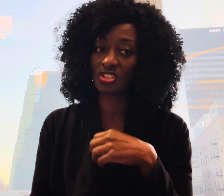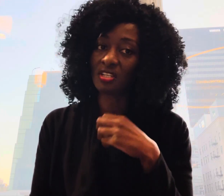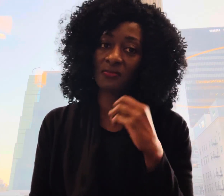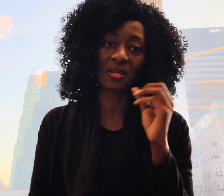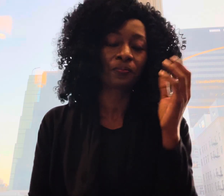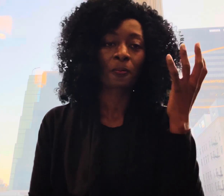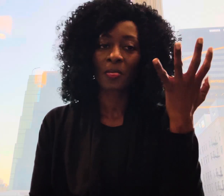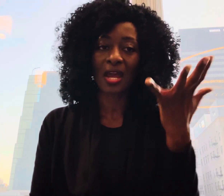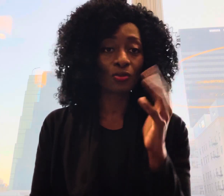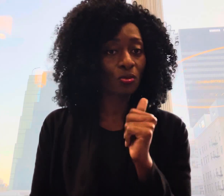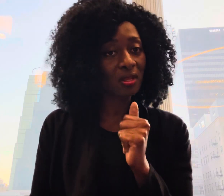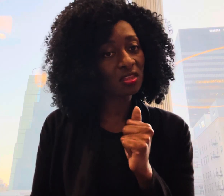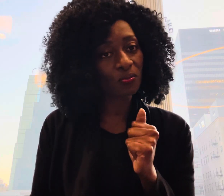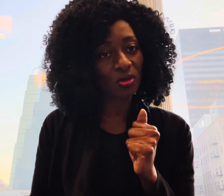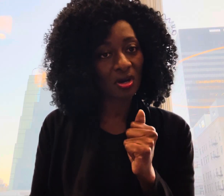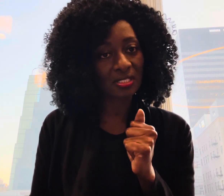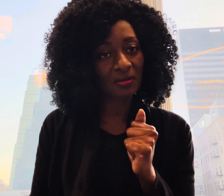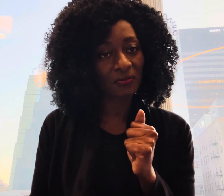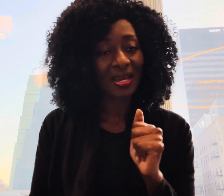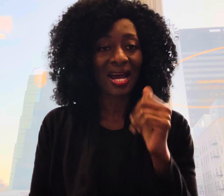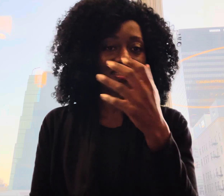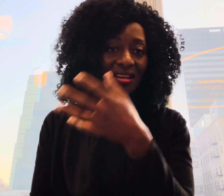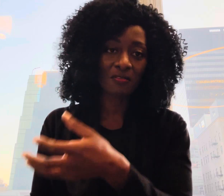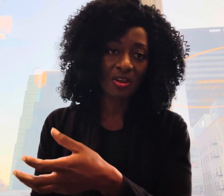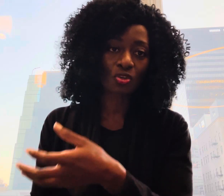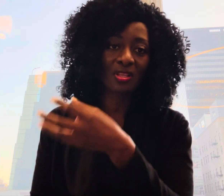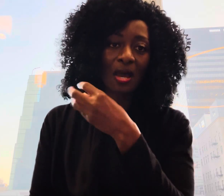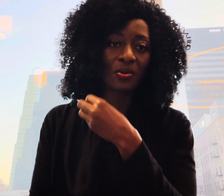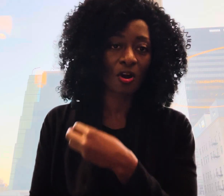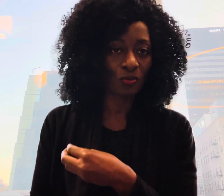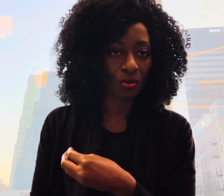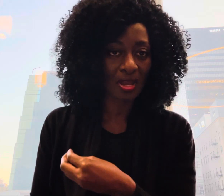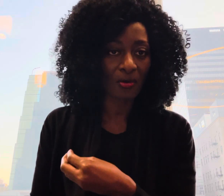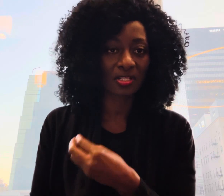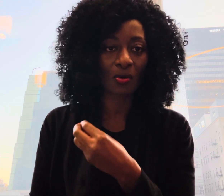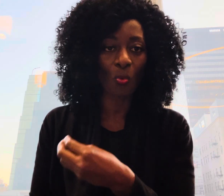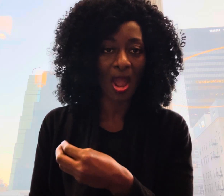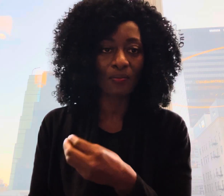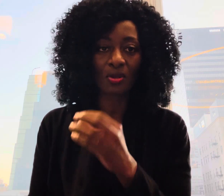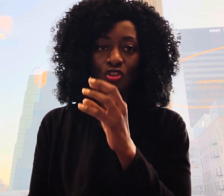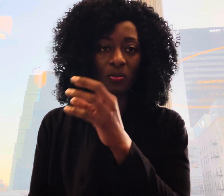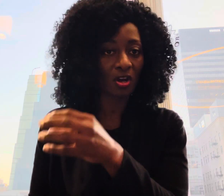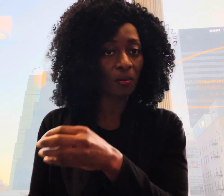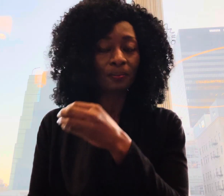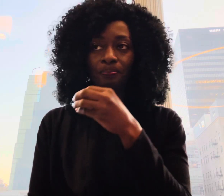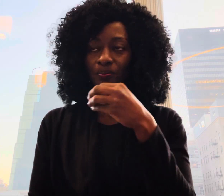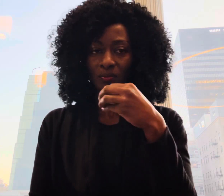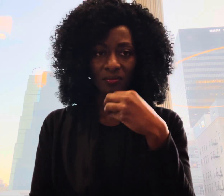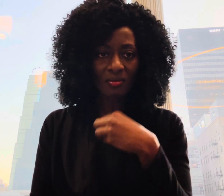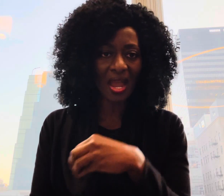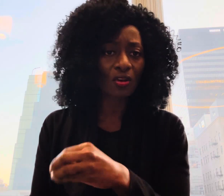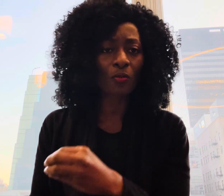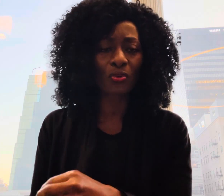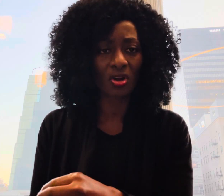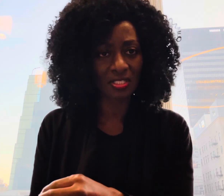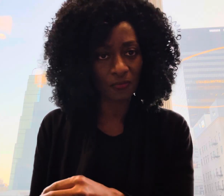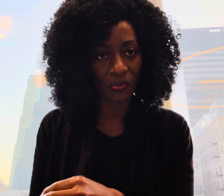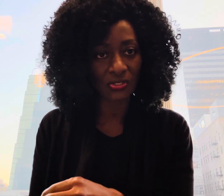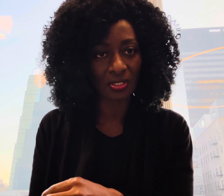tv i don't do anything productive and then eventually that becomes your character why because you become an unproductive person